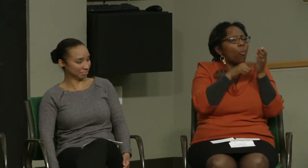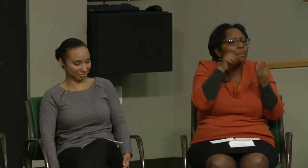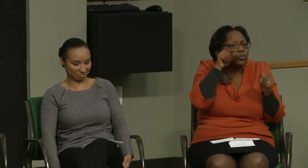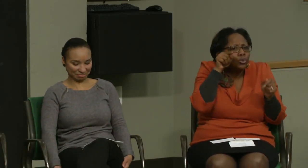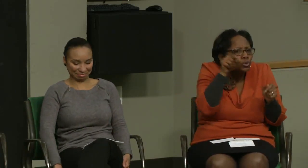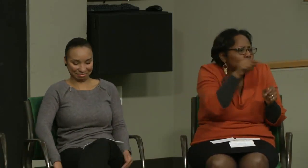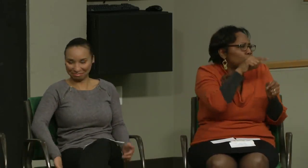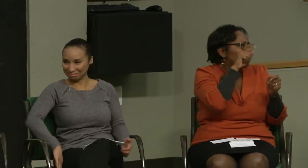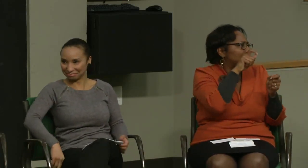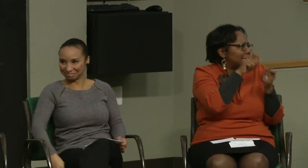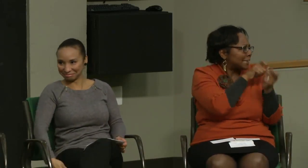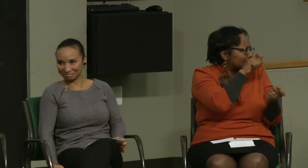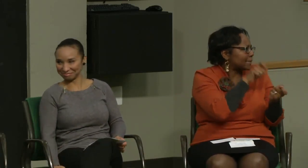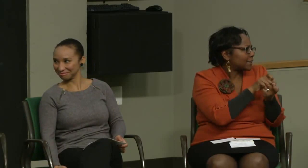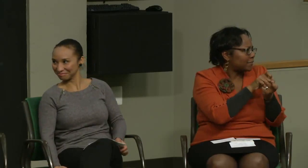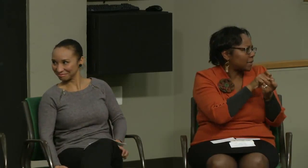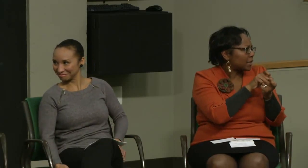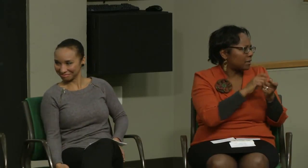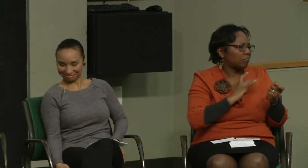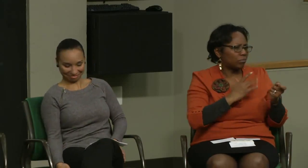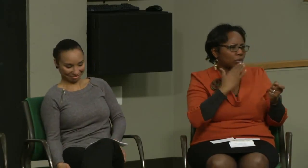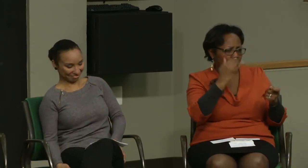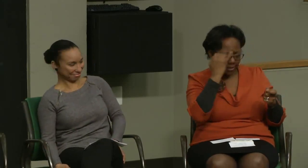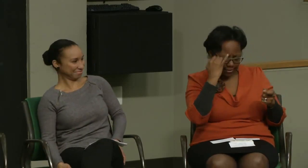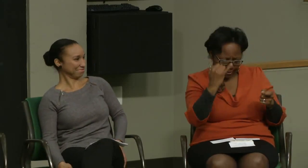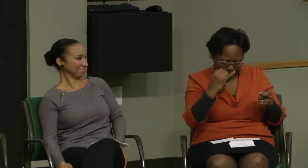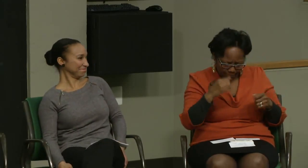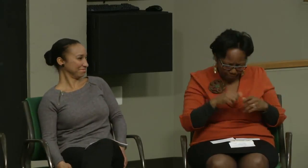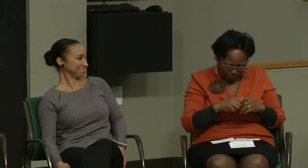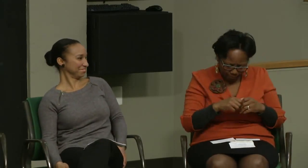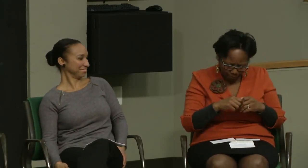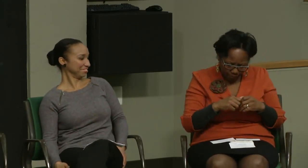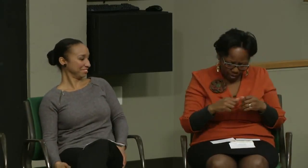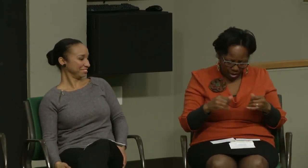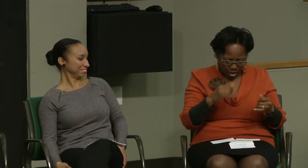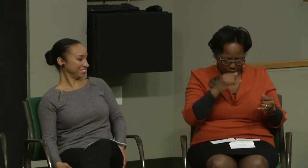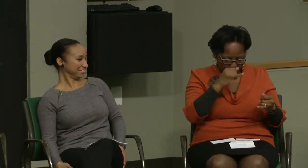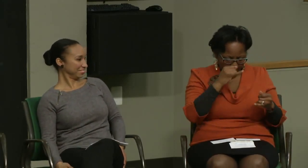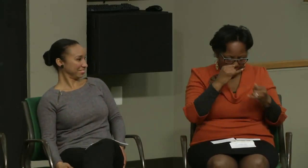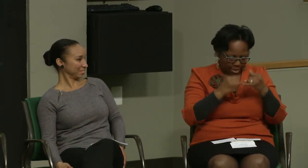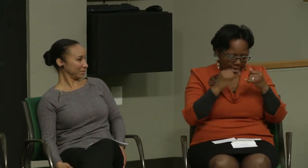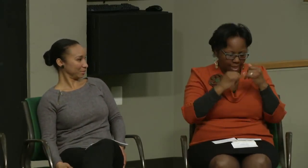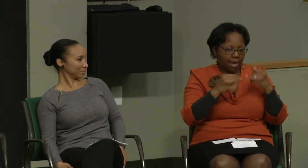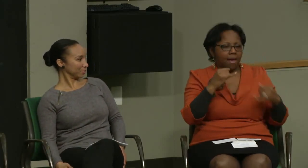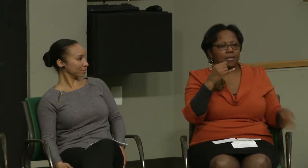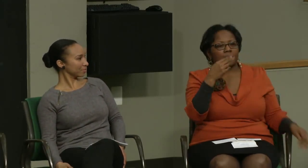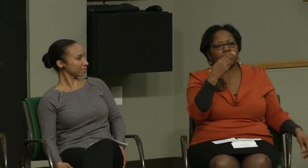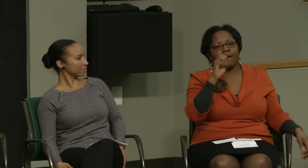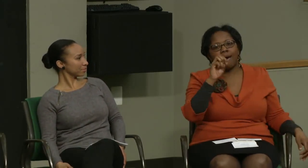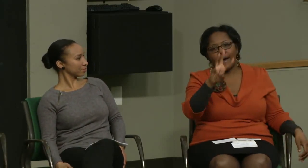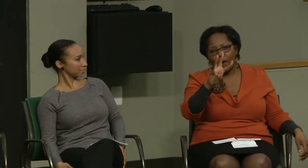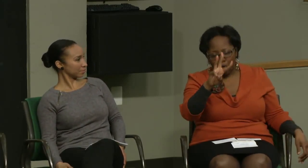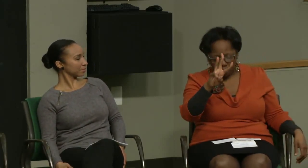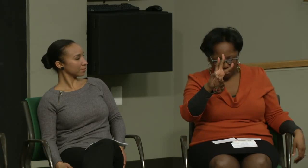very specific goals. You don't want to have just broad, unidentified, ambiguous goals. And finally,